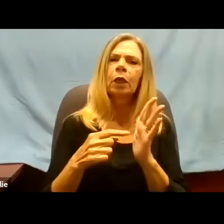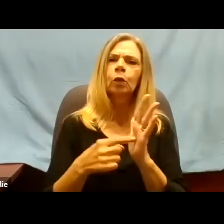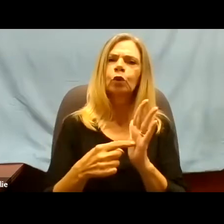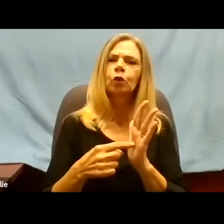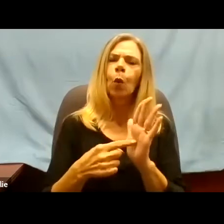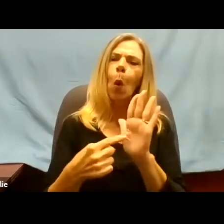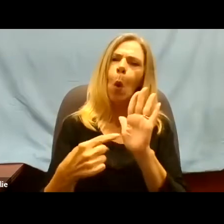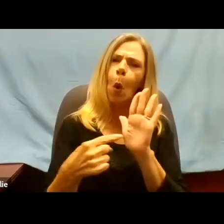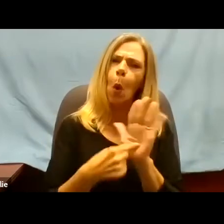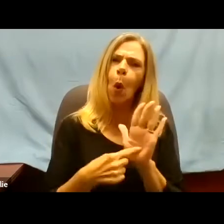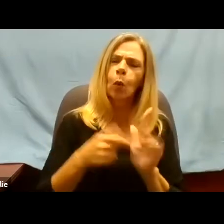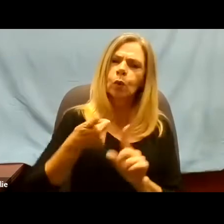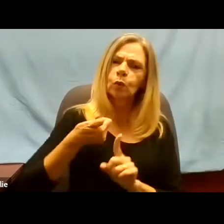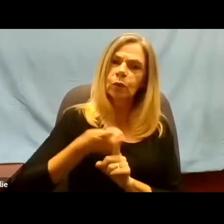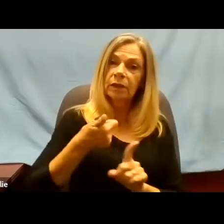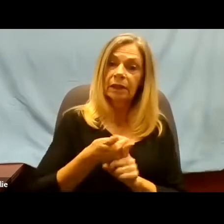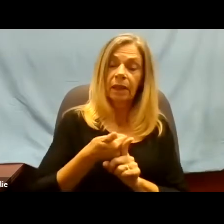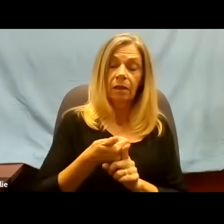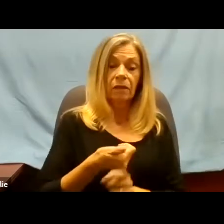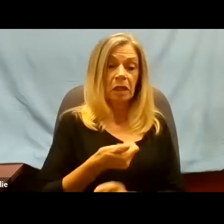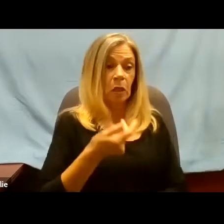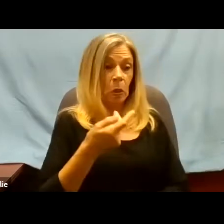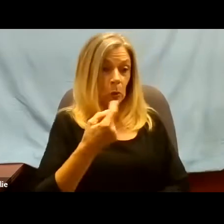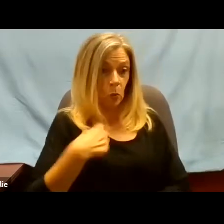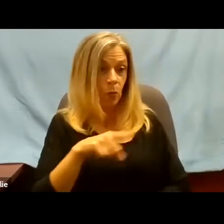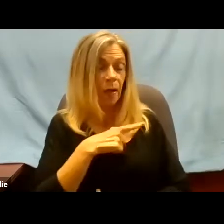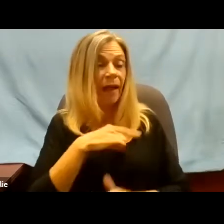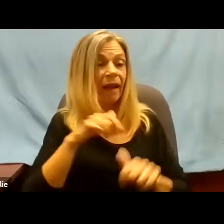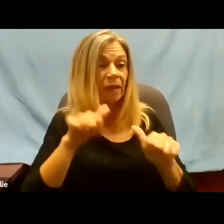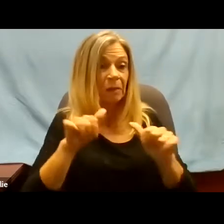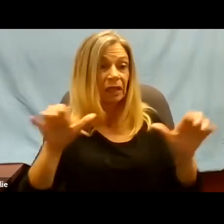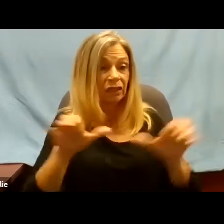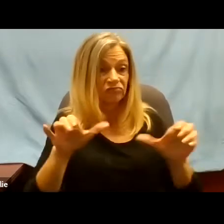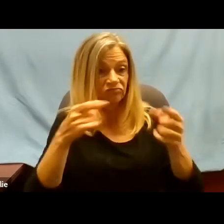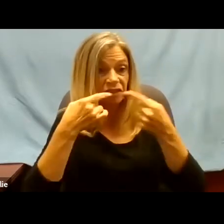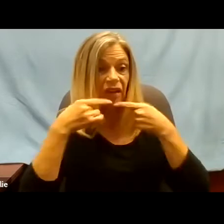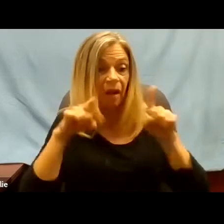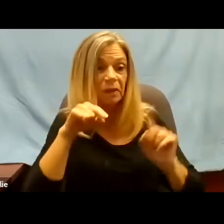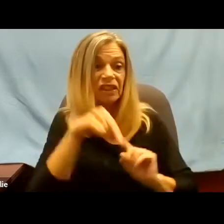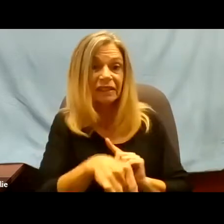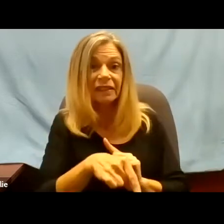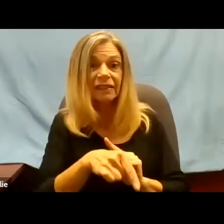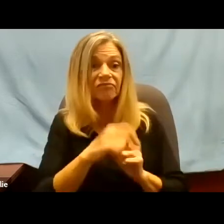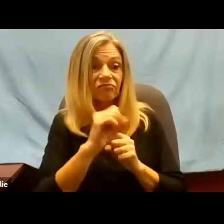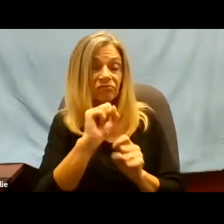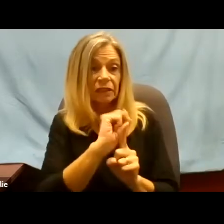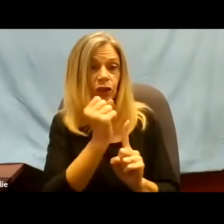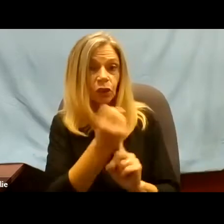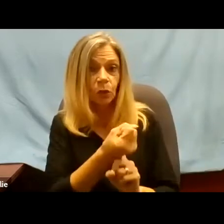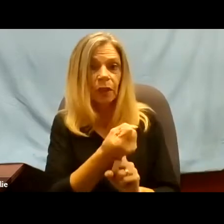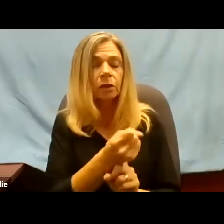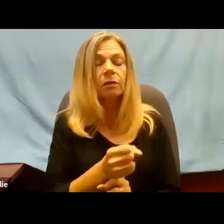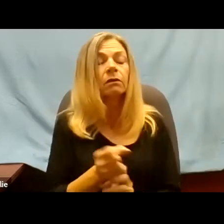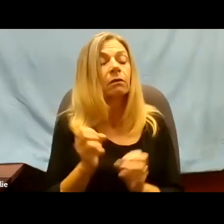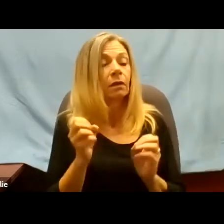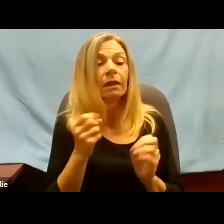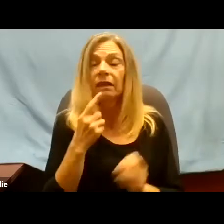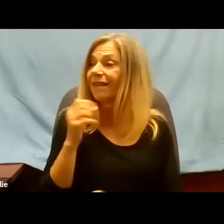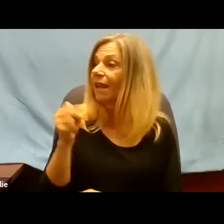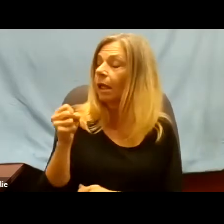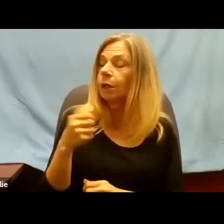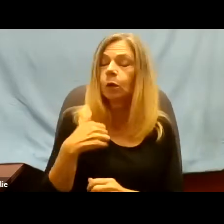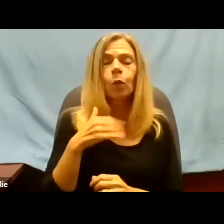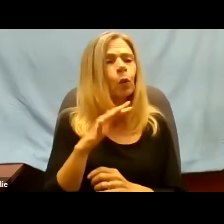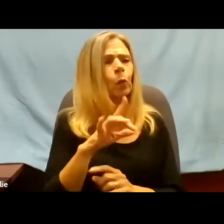to do this thing? I said, yes. Then what then is our response? What is your